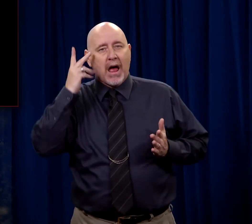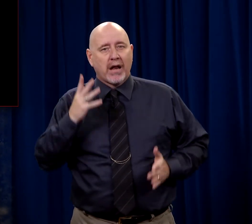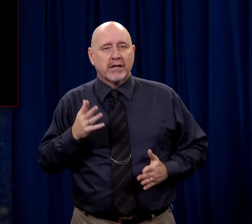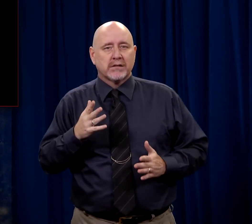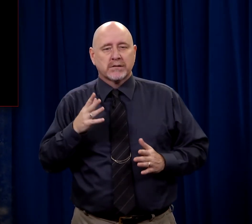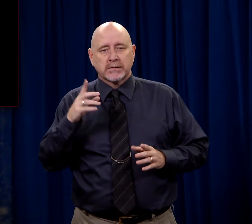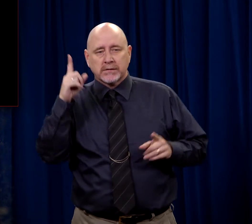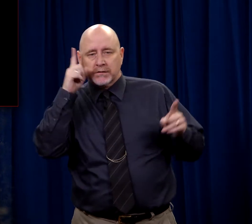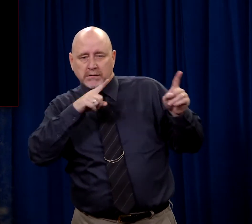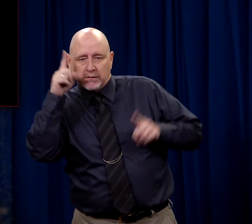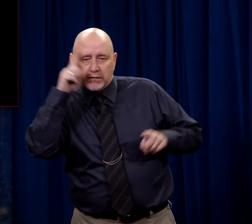Pilate compromised.